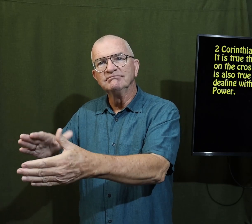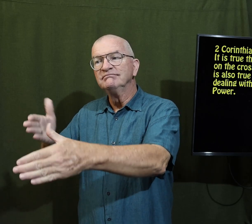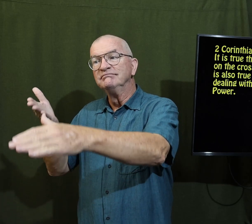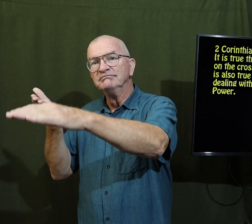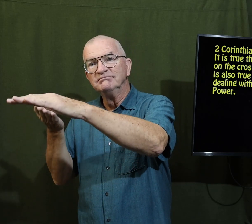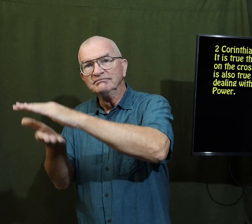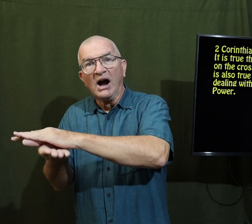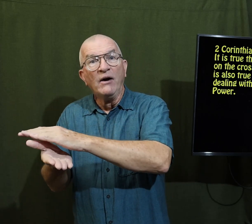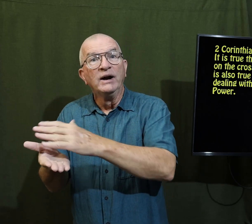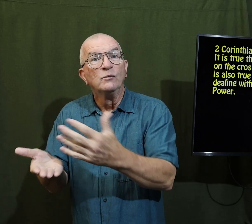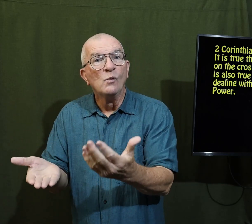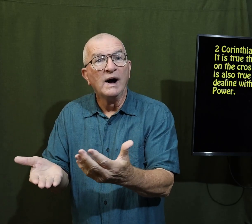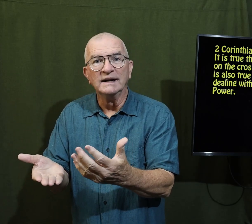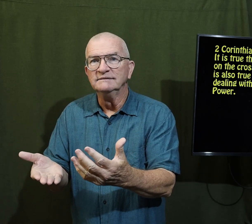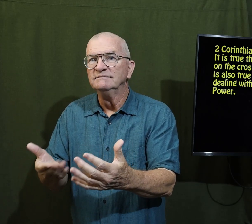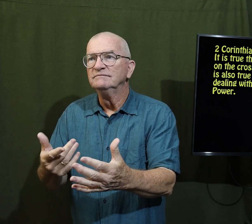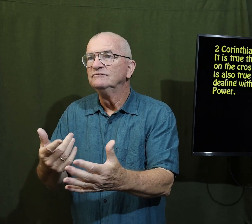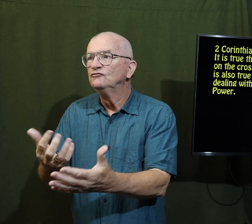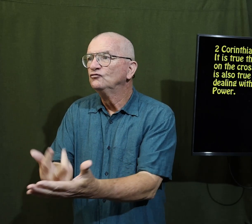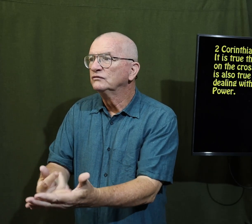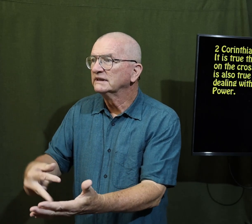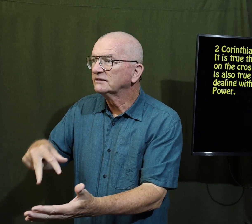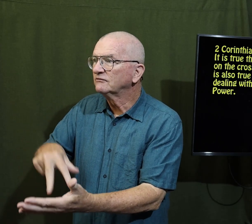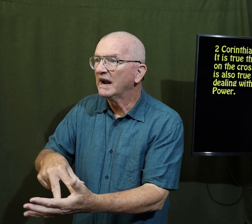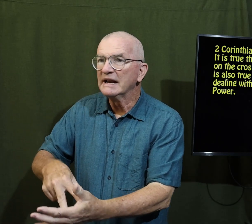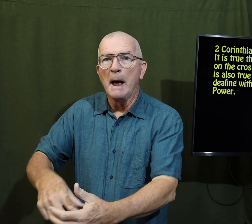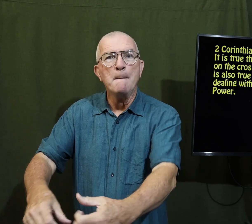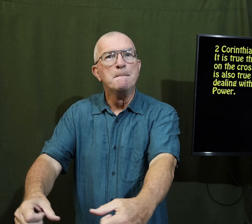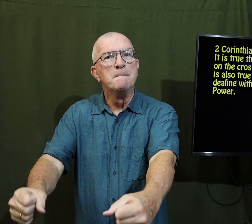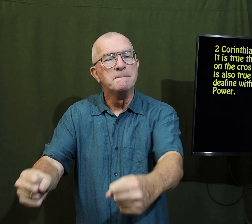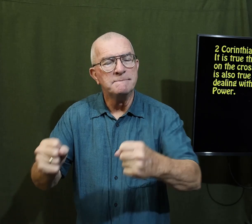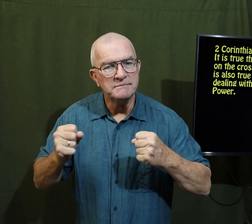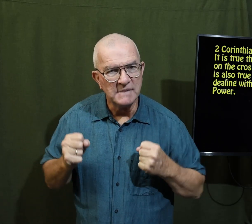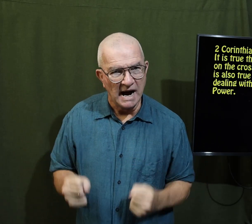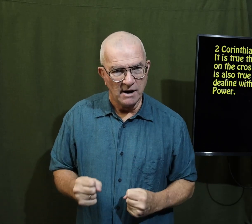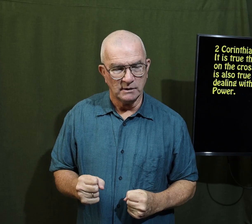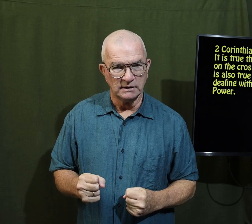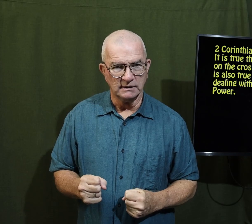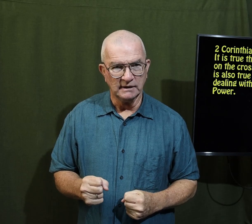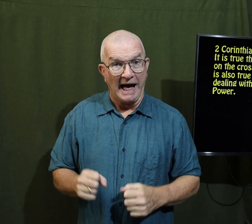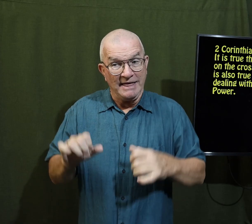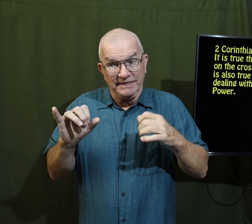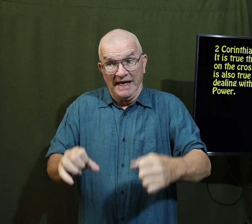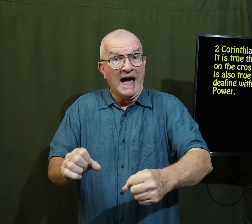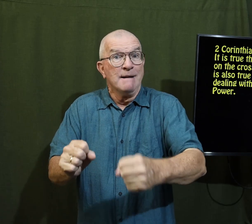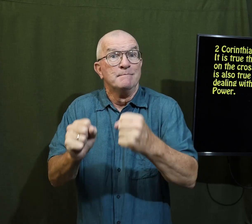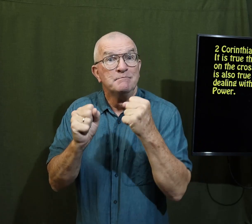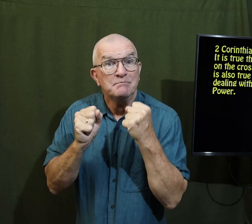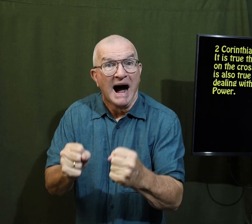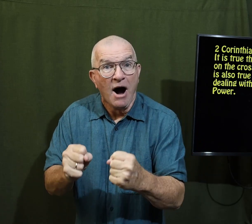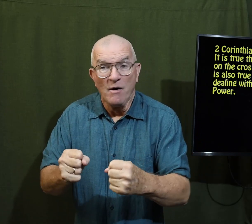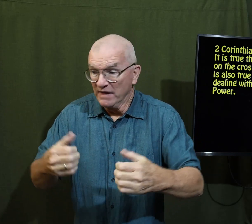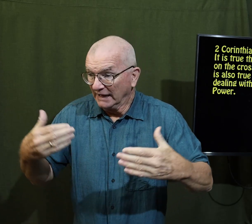but he died and was buried and he resurrected in power and that power